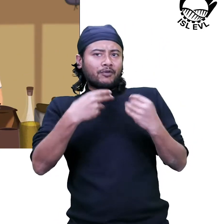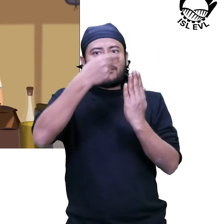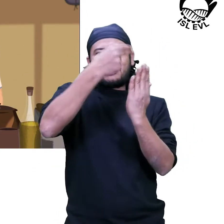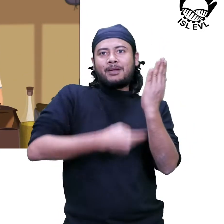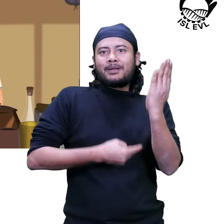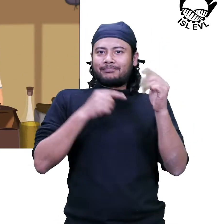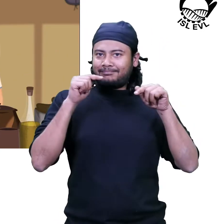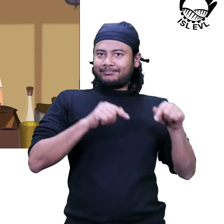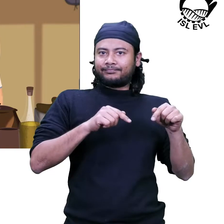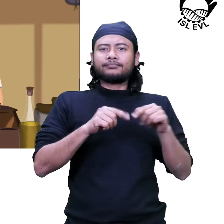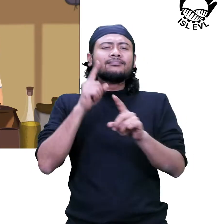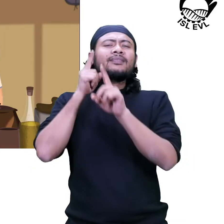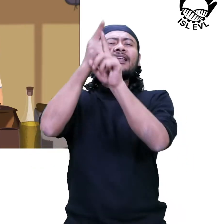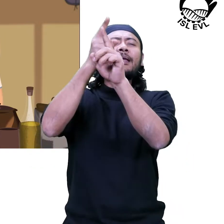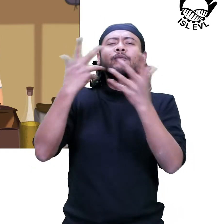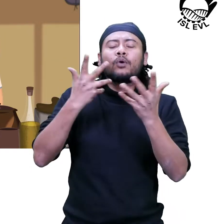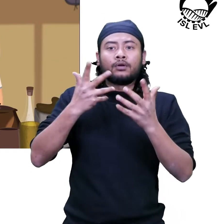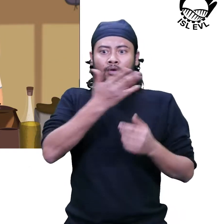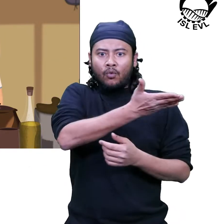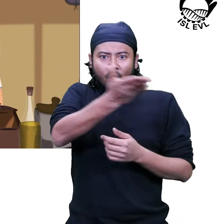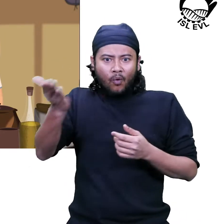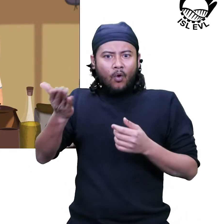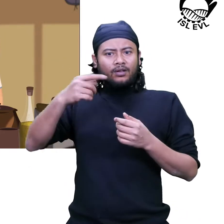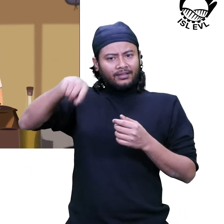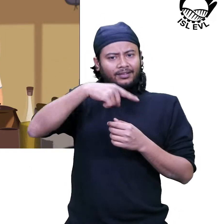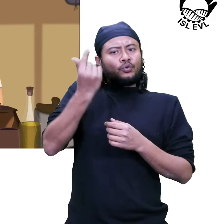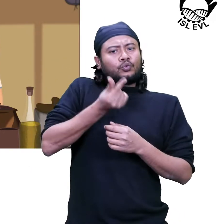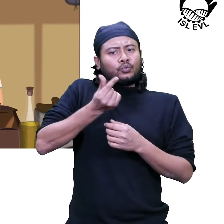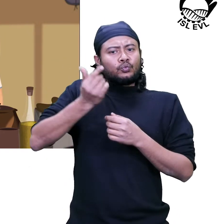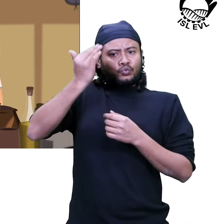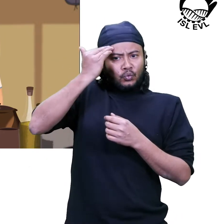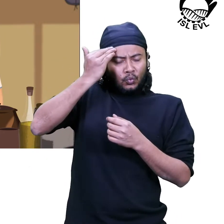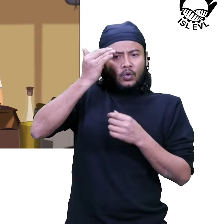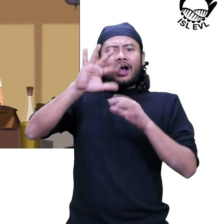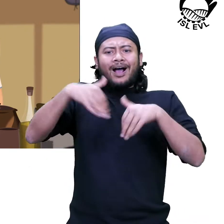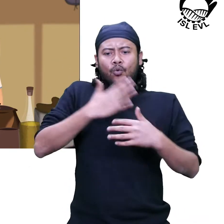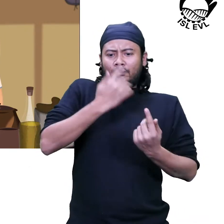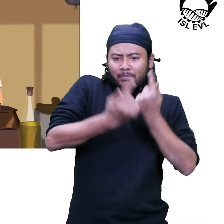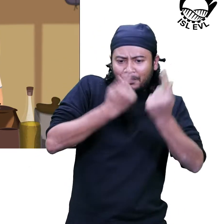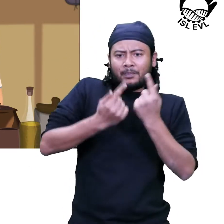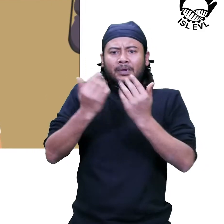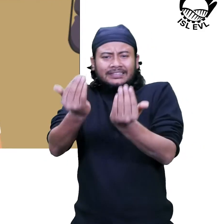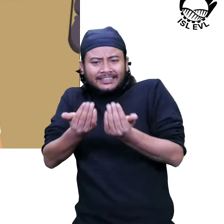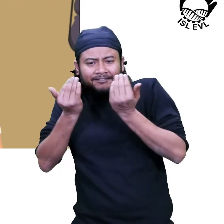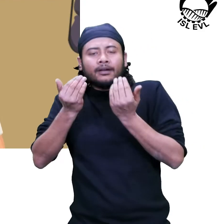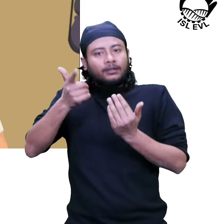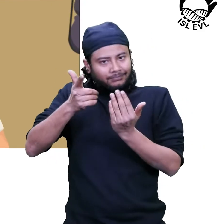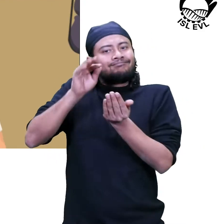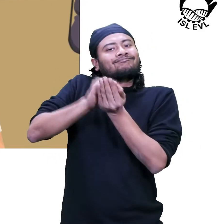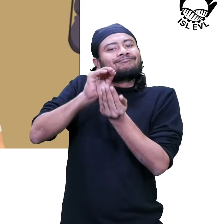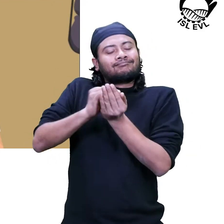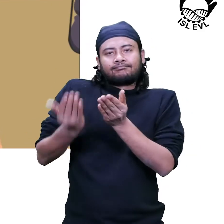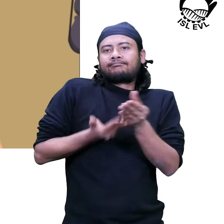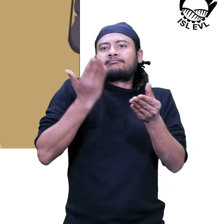objective is to protect this knowledge and practices. The knowledge itself remains the property of its